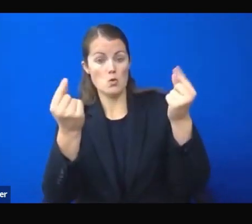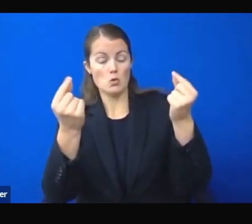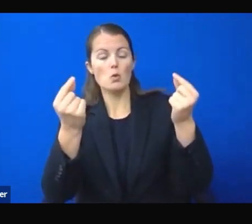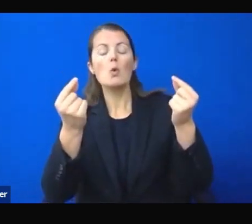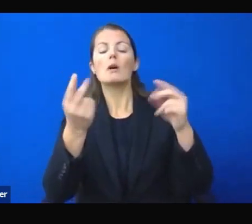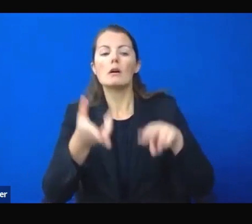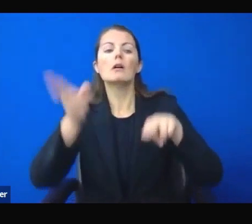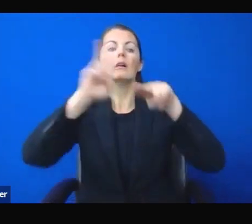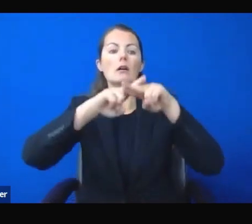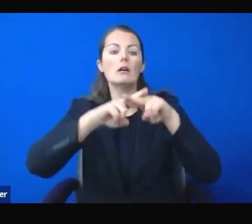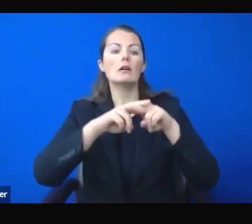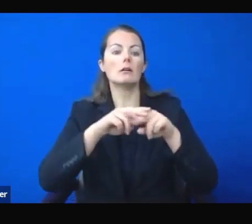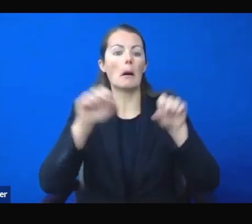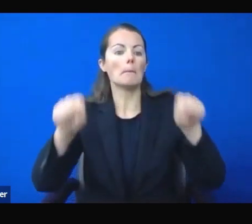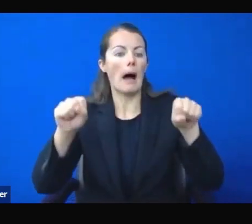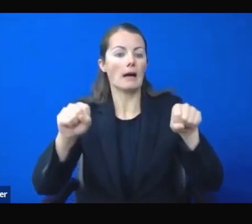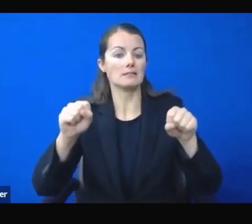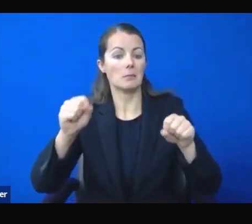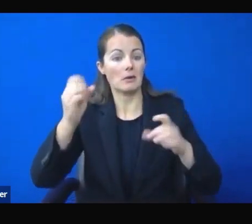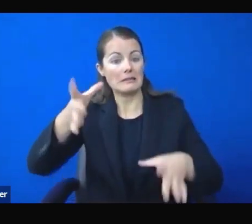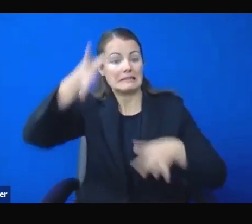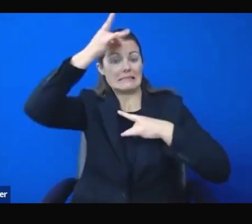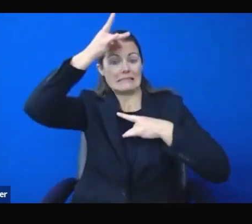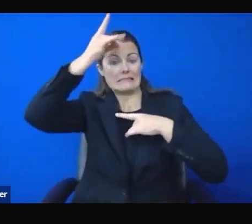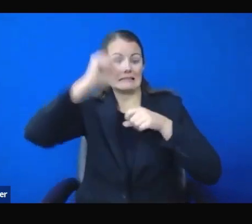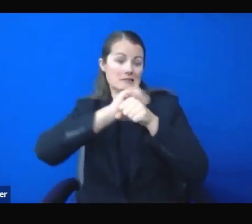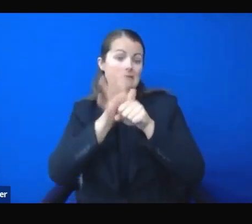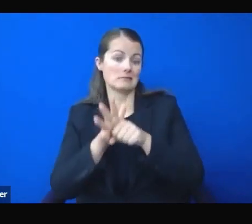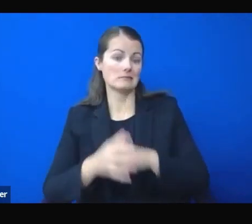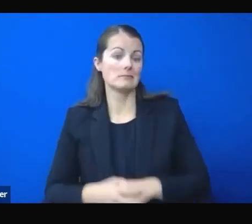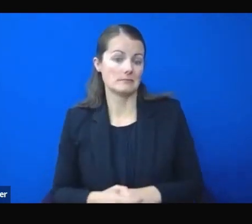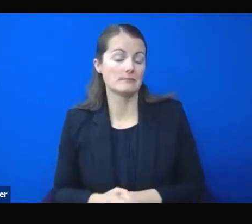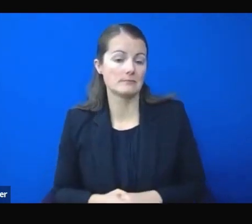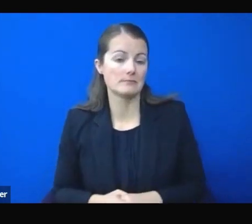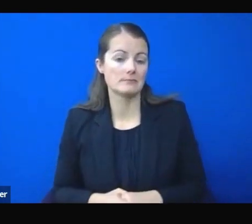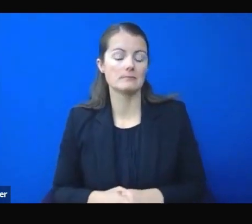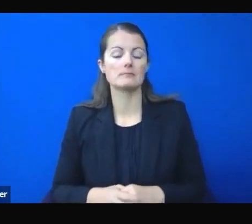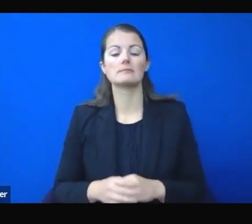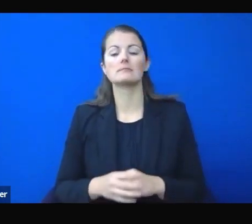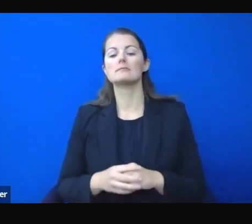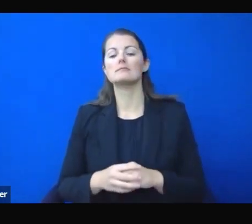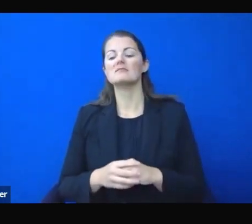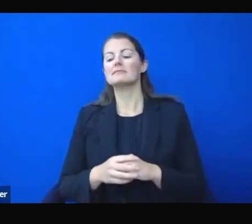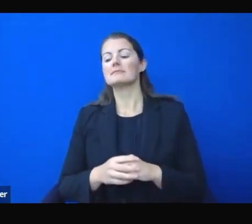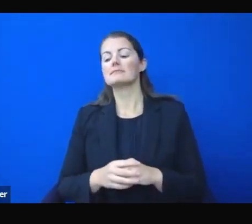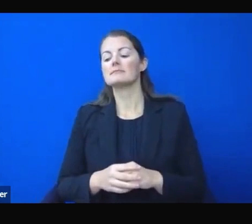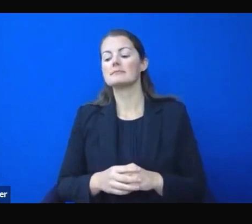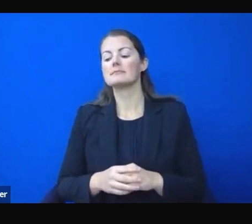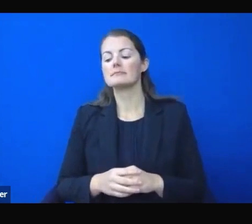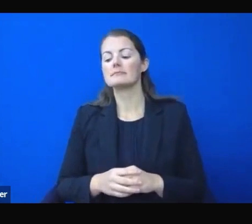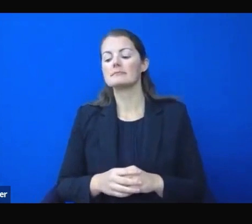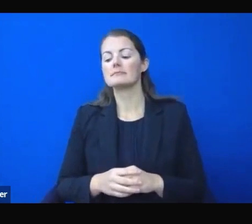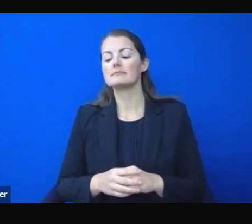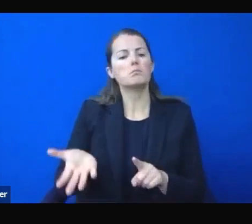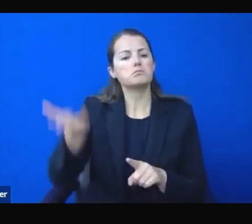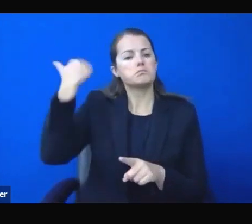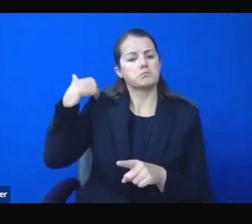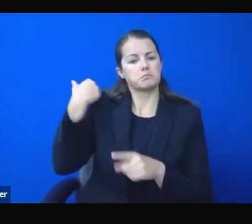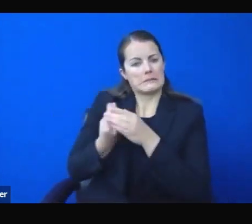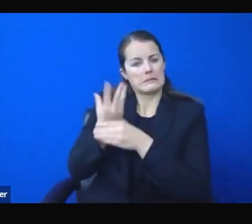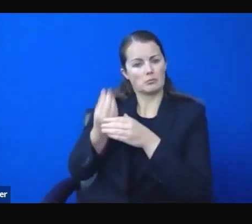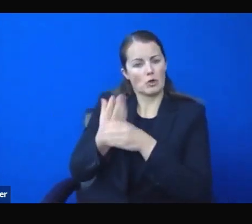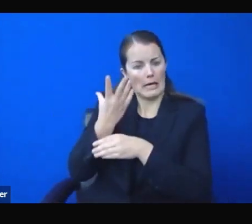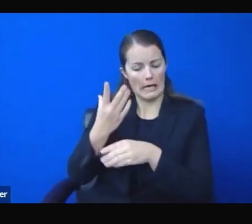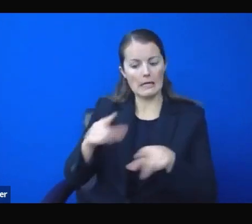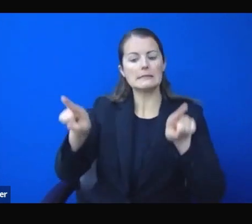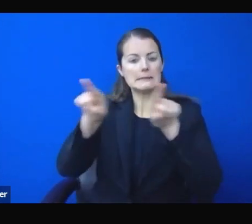of the moratorium as numbers improved and as tenant assistance programs came online. However, as we are now in the